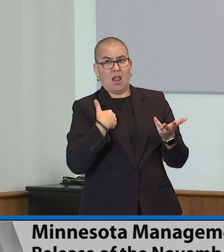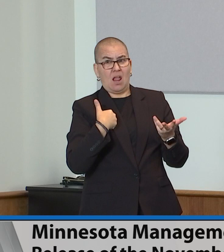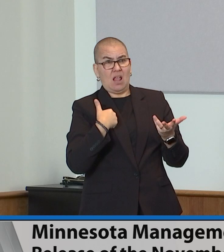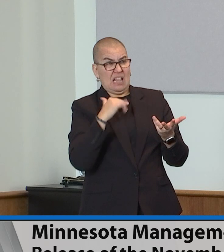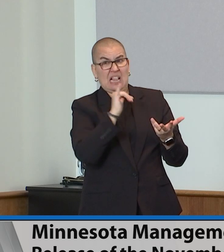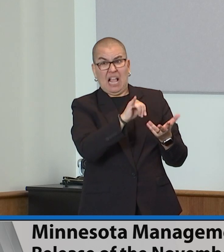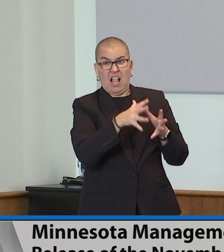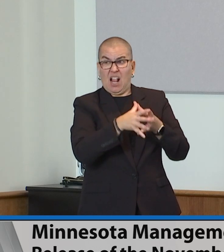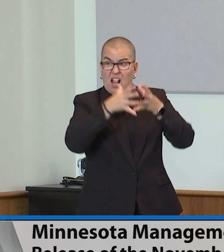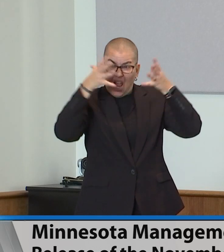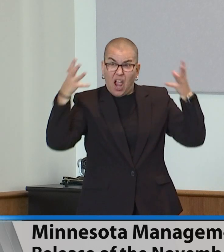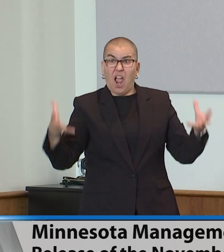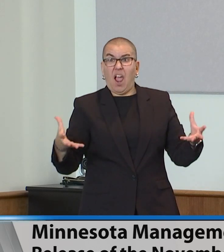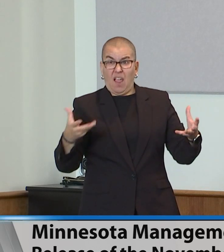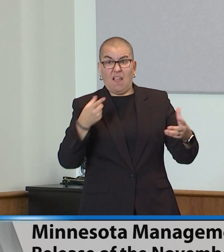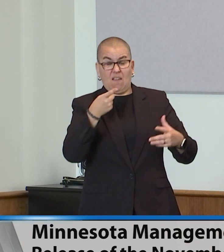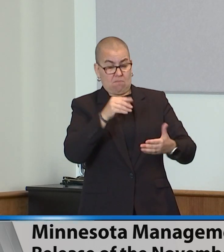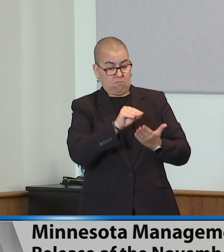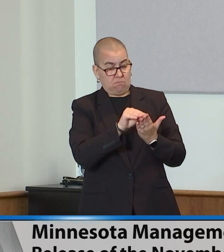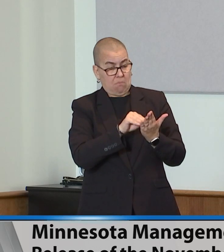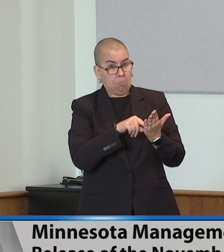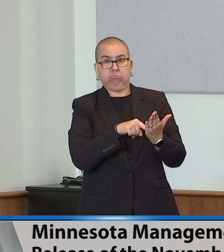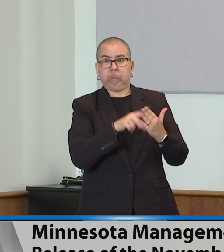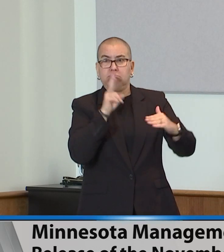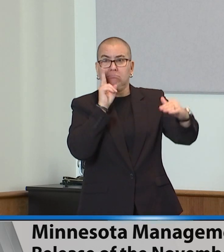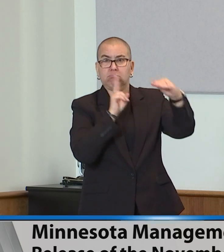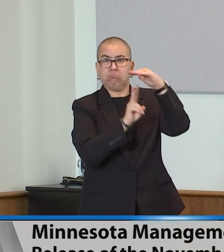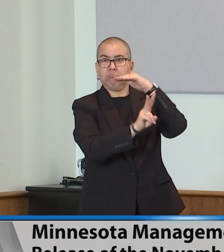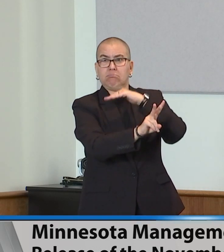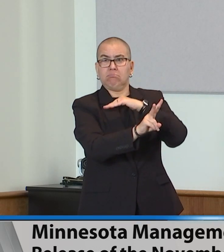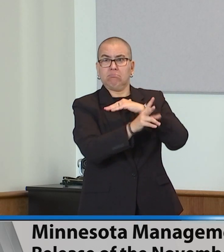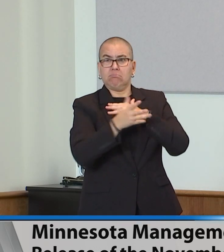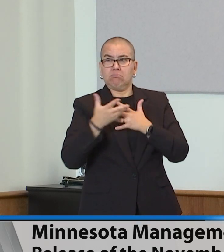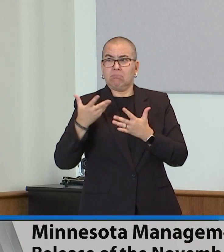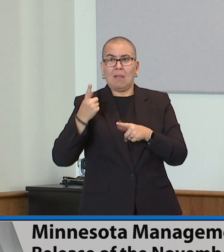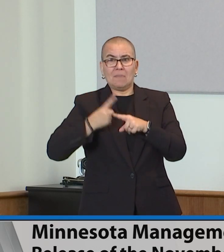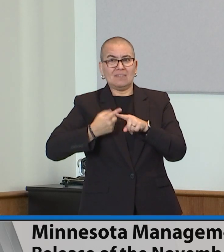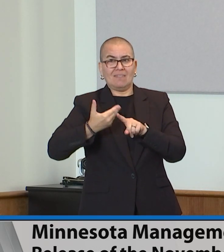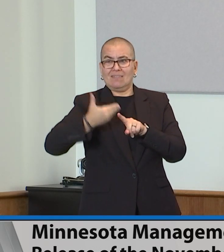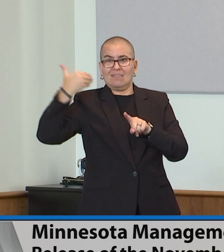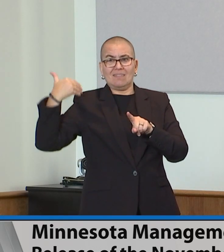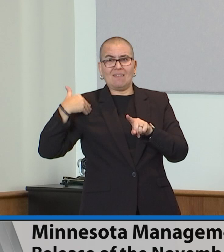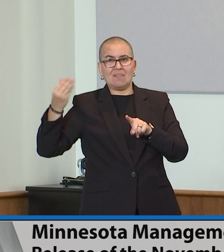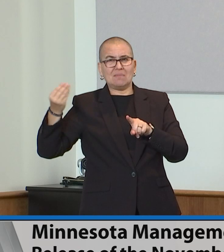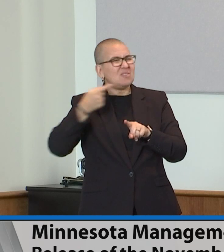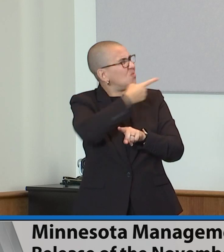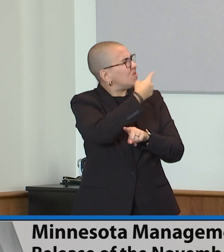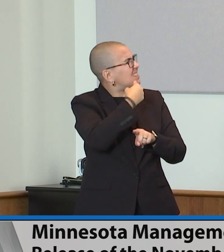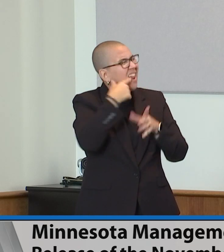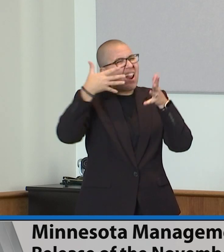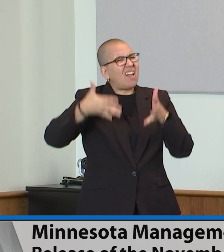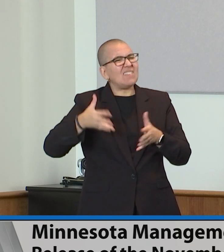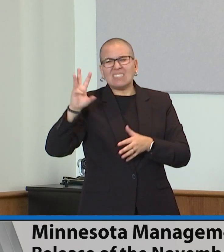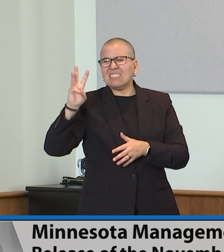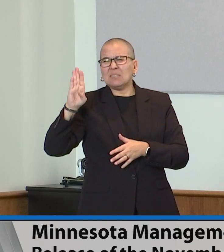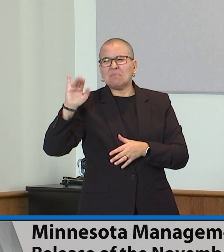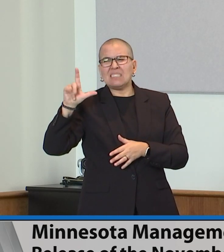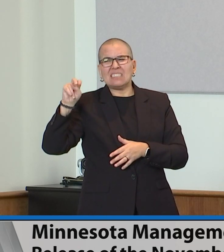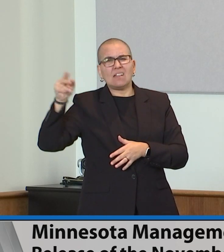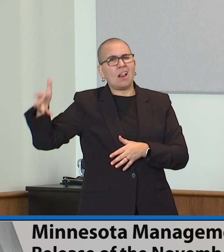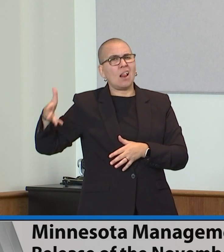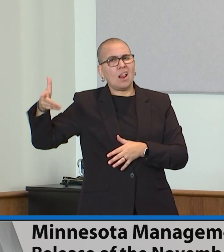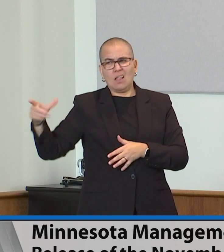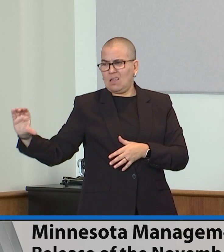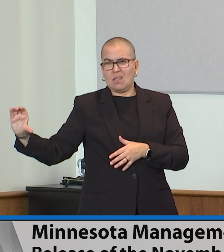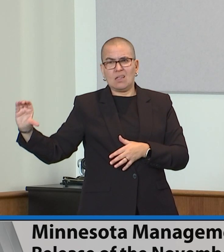results that's already in the bank and I think you said six billion dollars is the amount that we can expect will kind